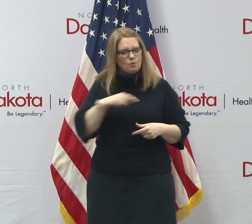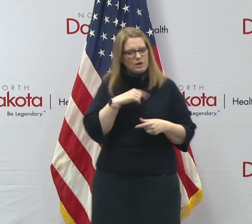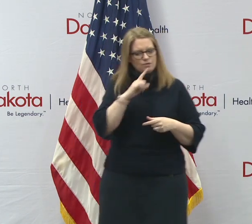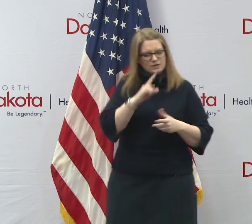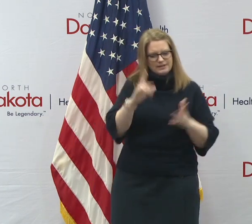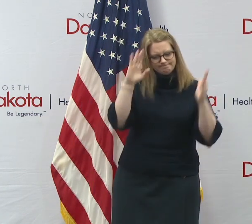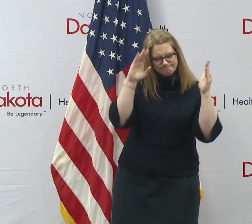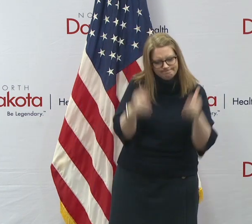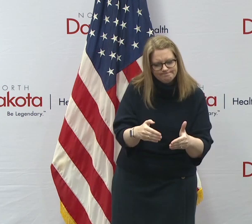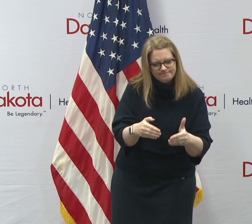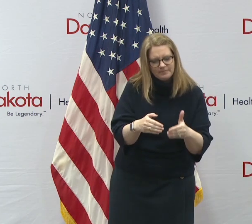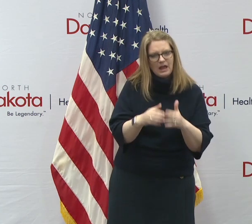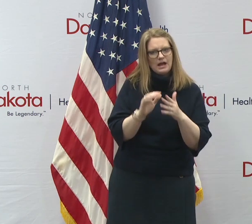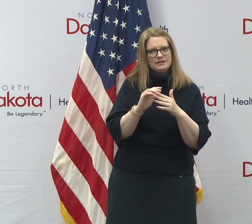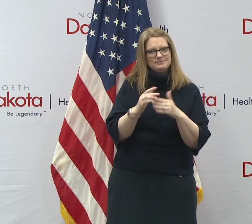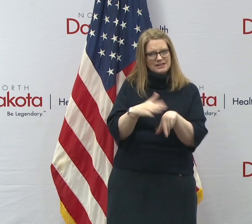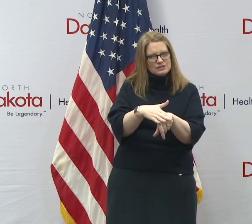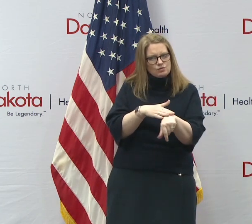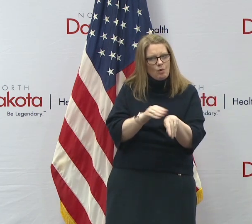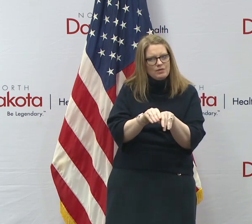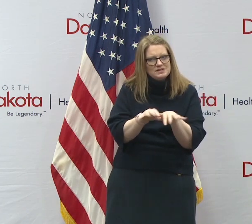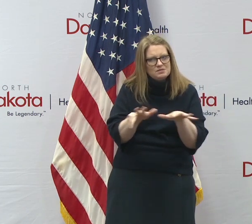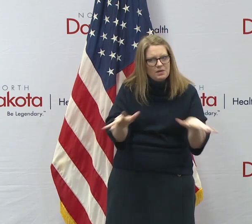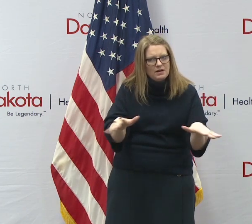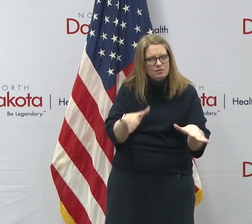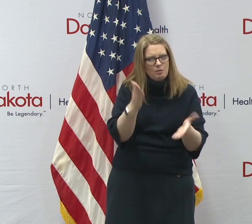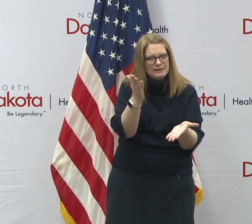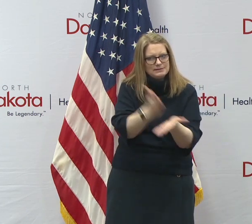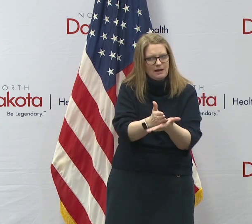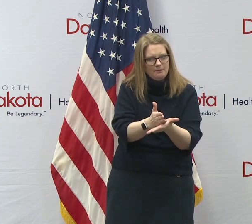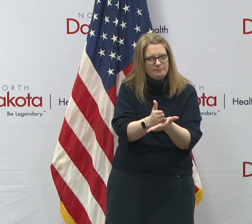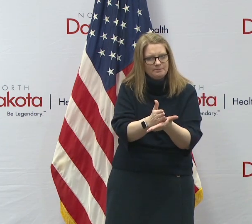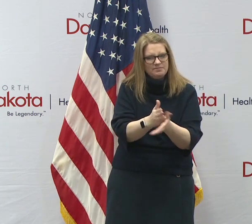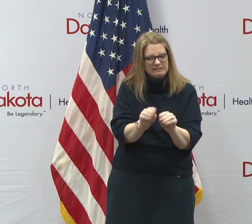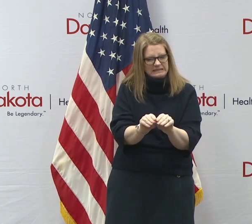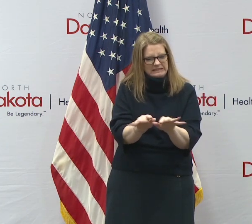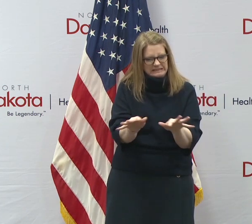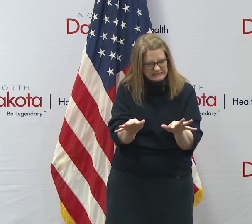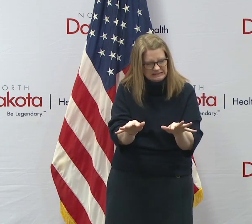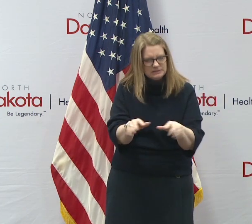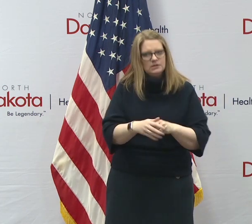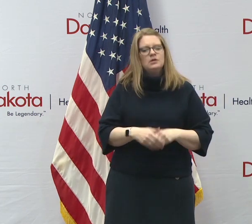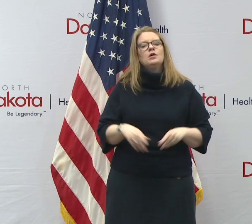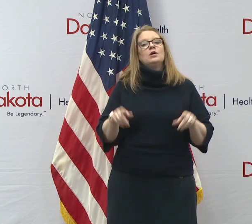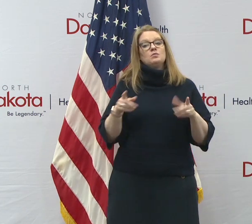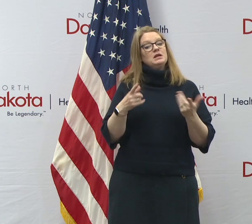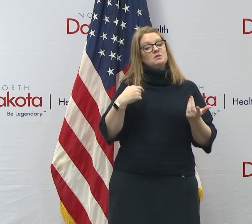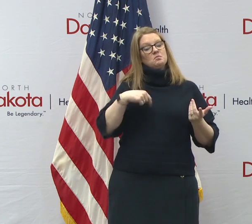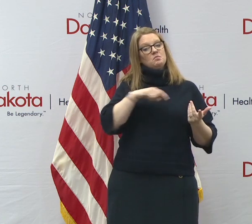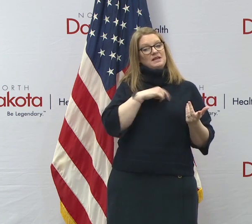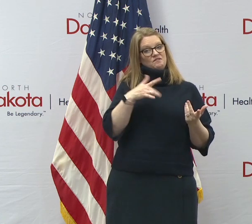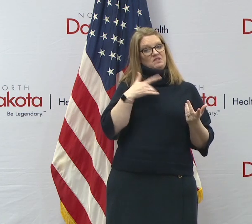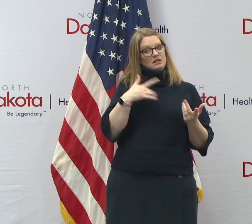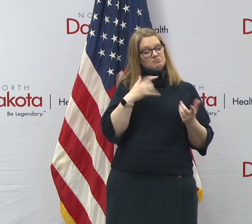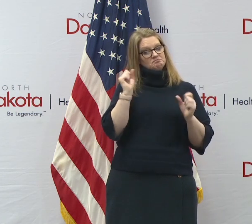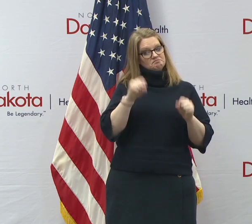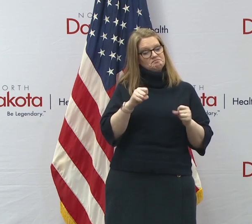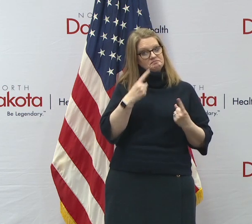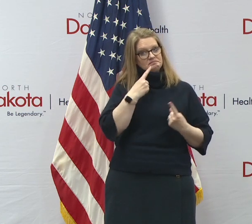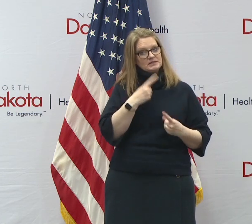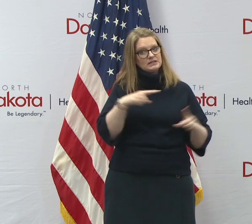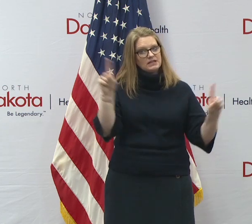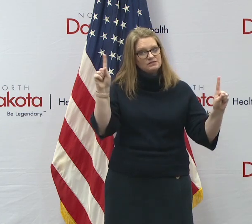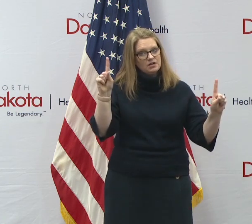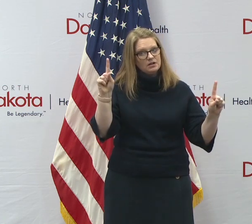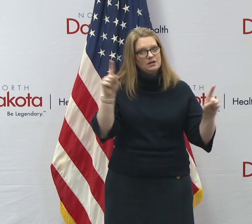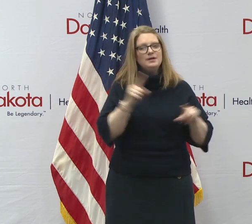the spread spread of this, uh, deadly disease. Uh, and we believe that that is all still working, but we need everybody, uh, to do